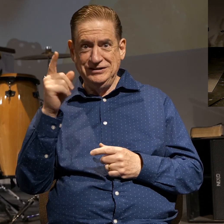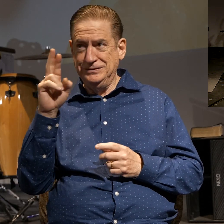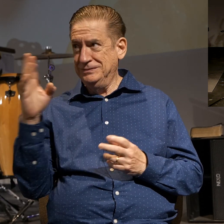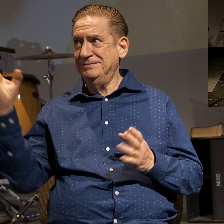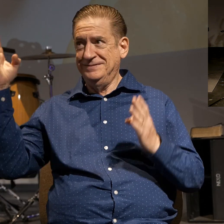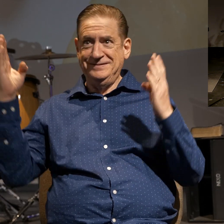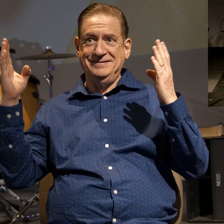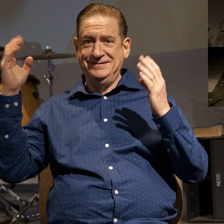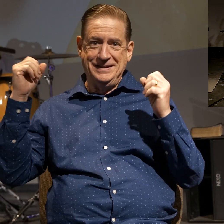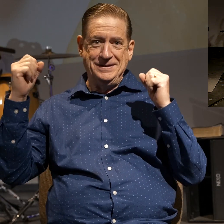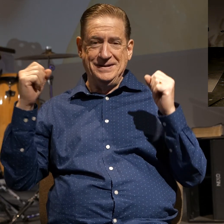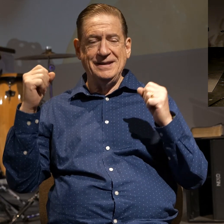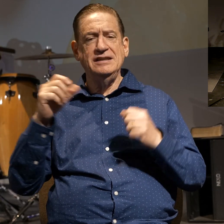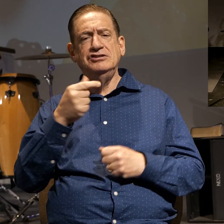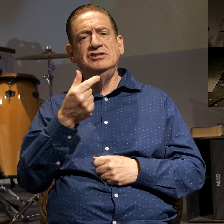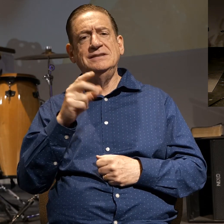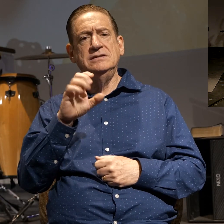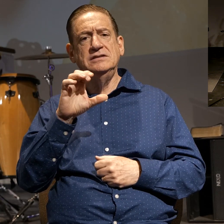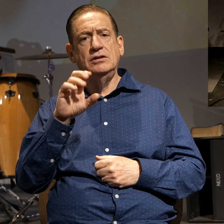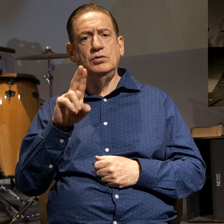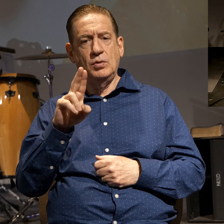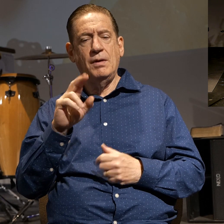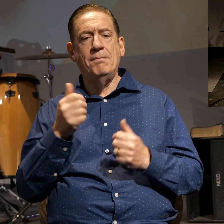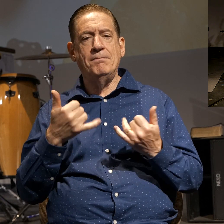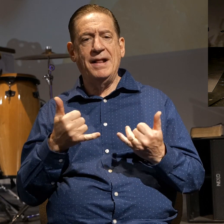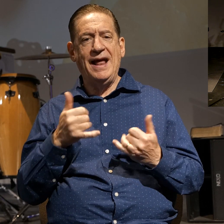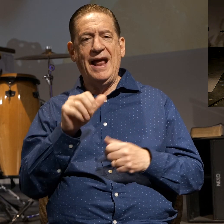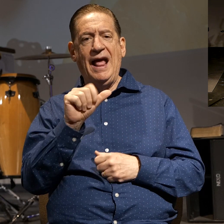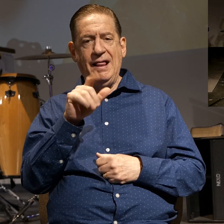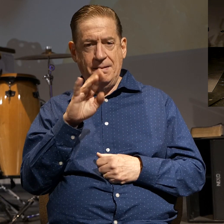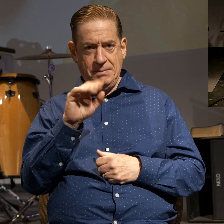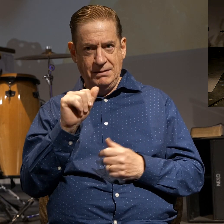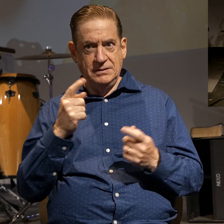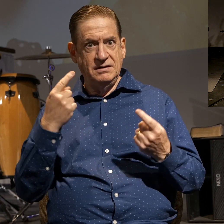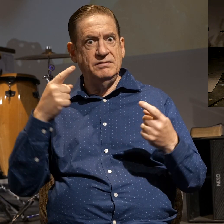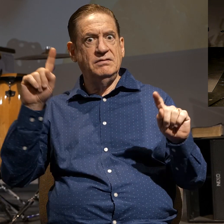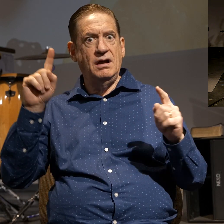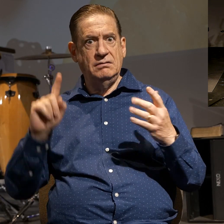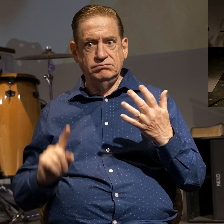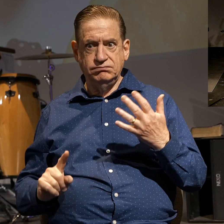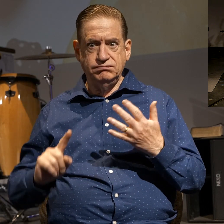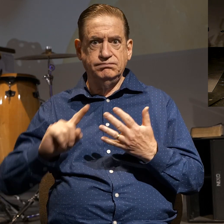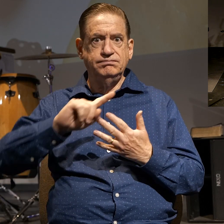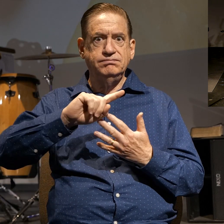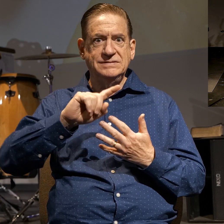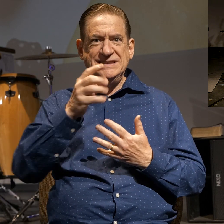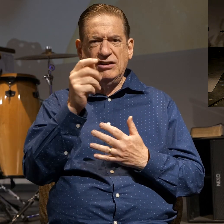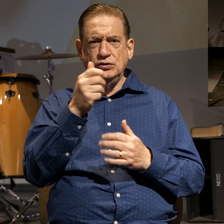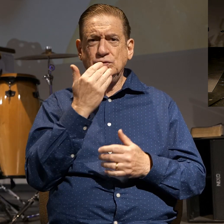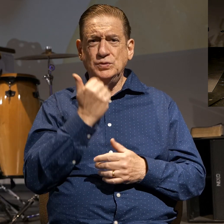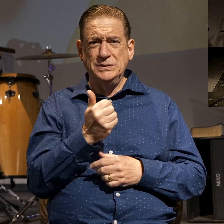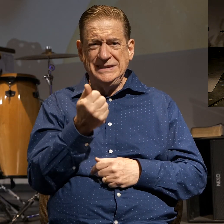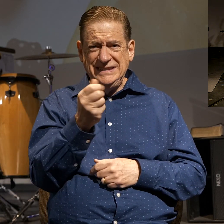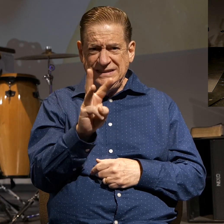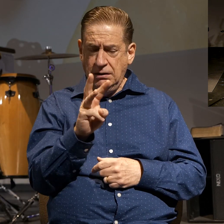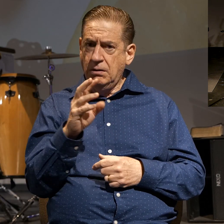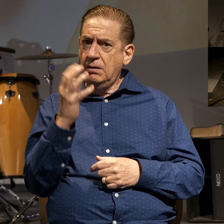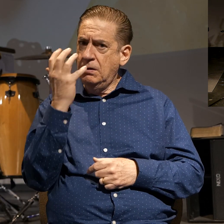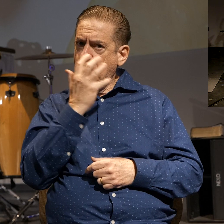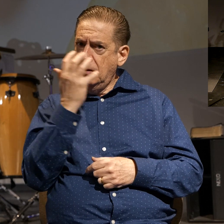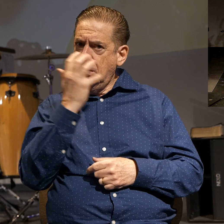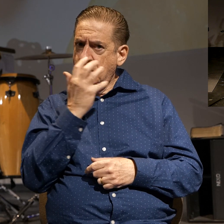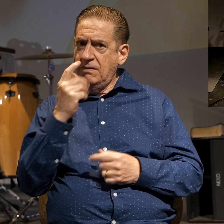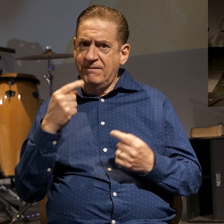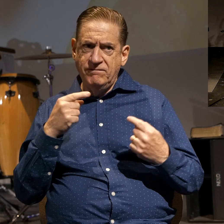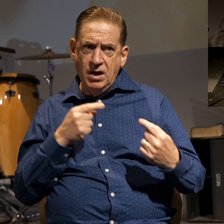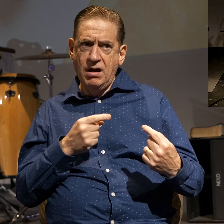GCU played Alabama. They made it to the Sweet 16. Oh my goodness, that was a fist fight if